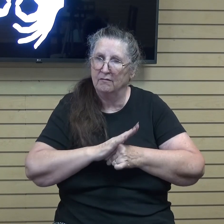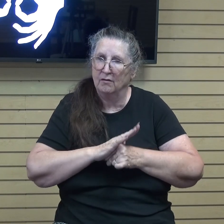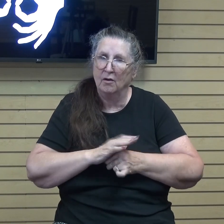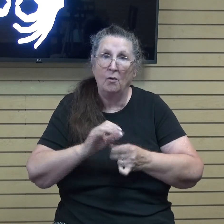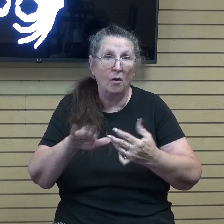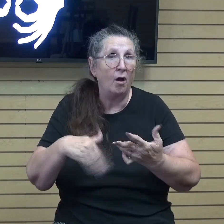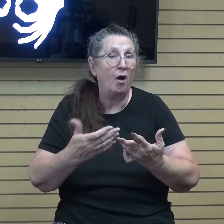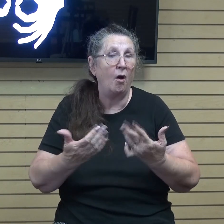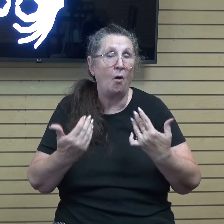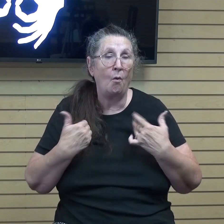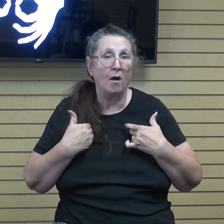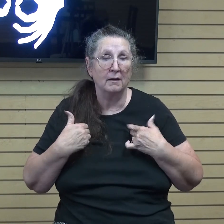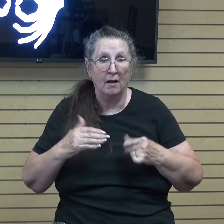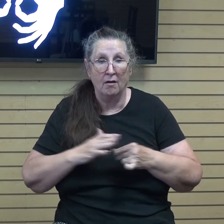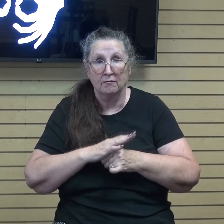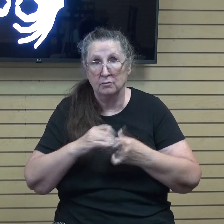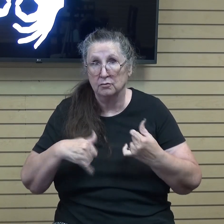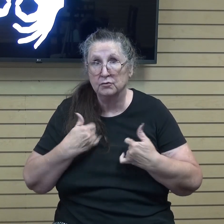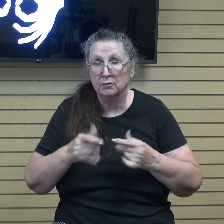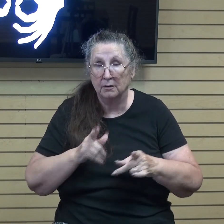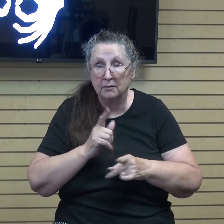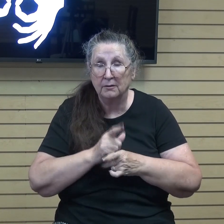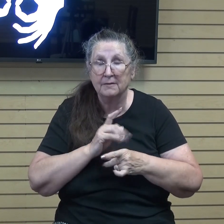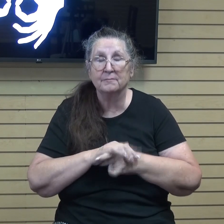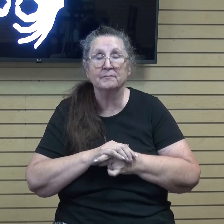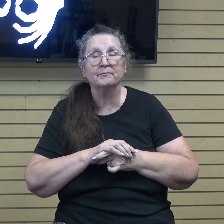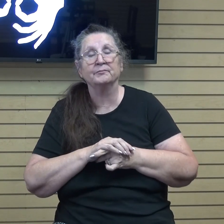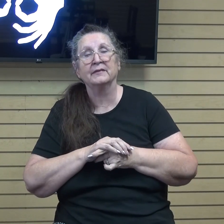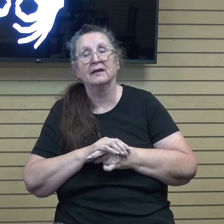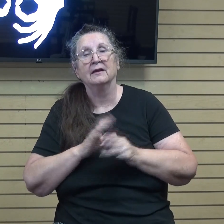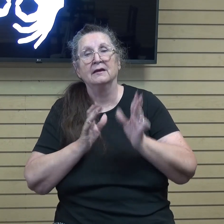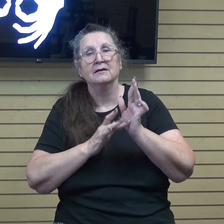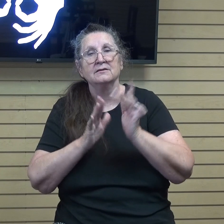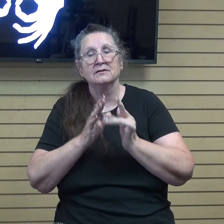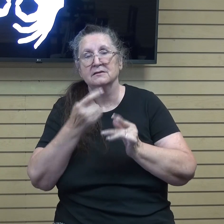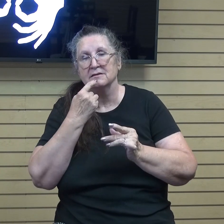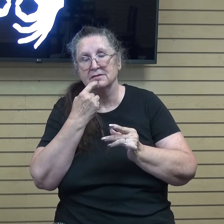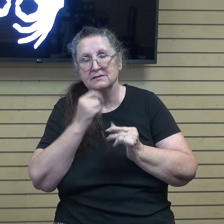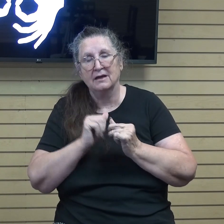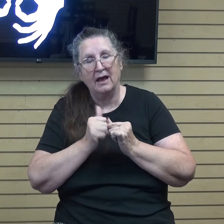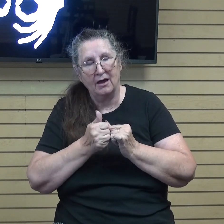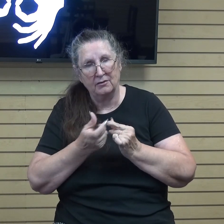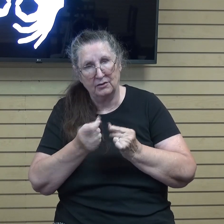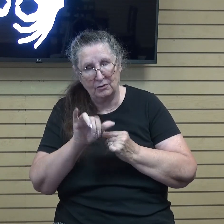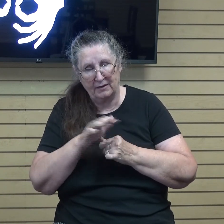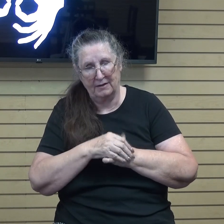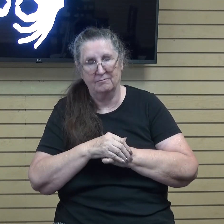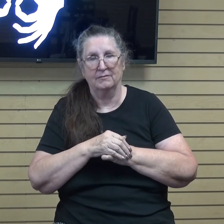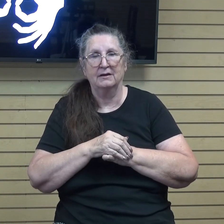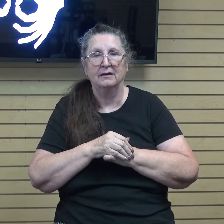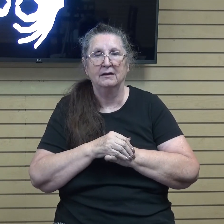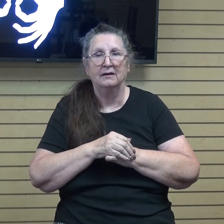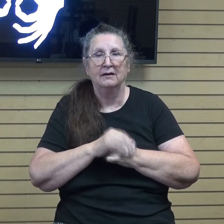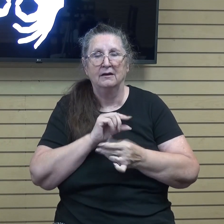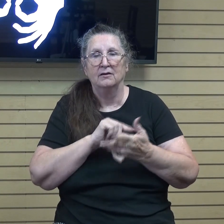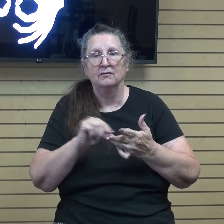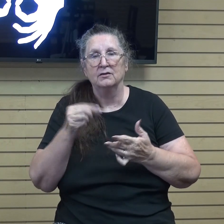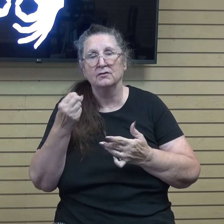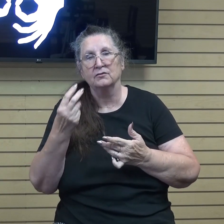have full joy. Jesus is telling us how. In verse 12, This is